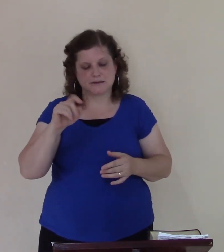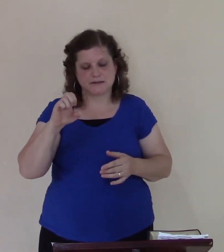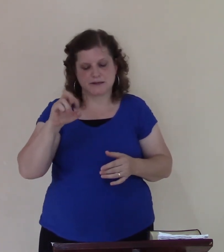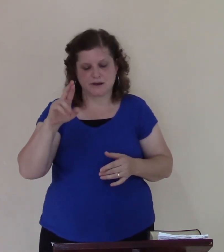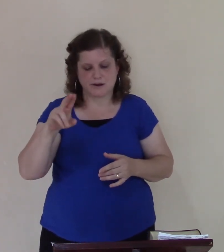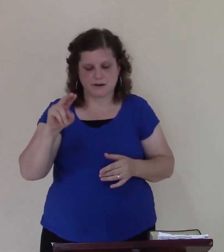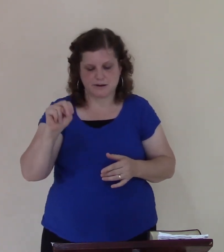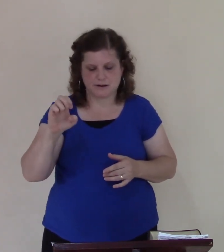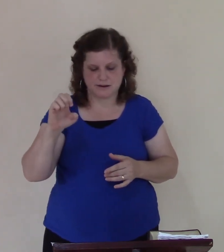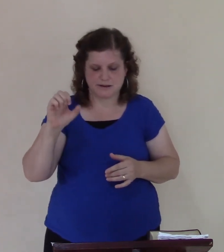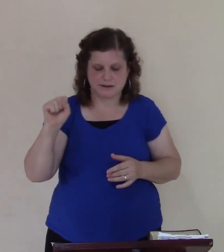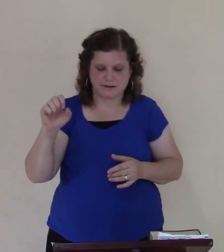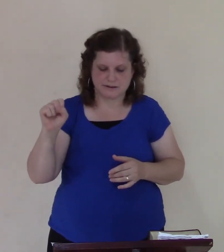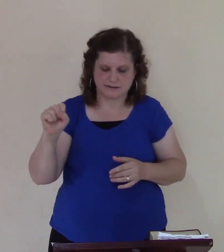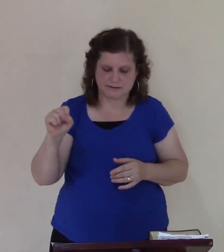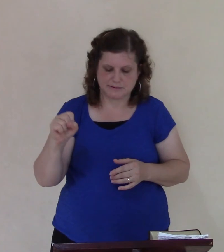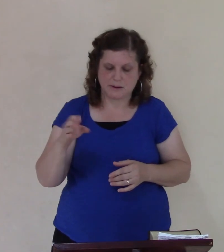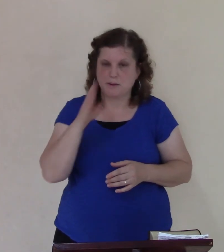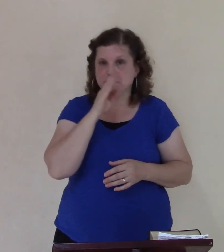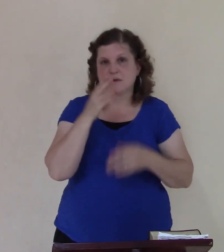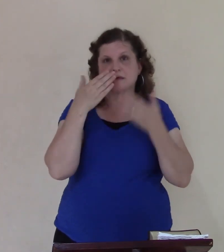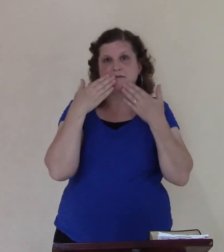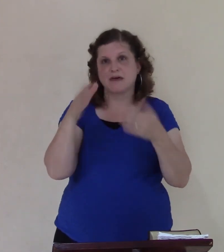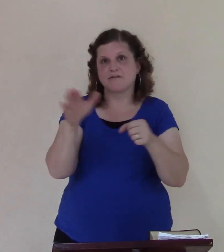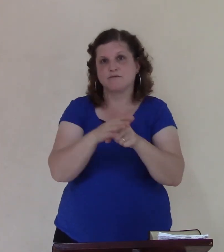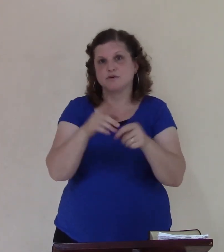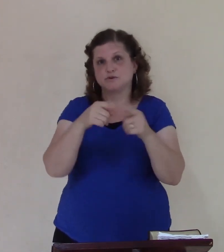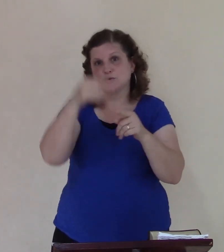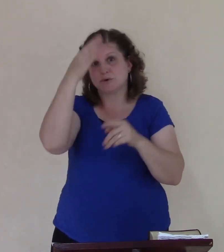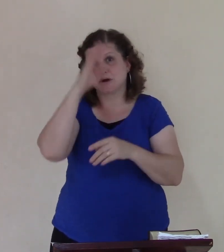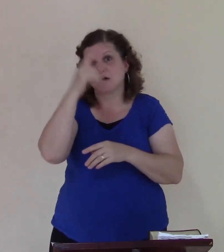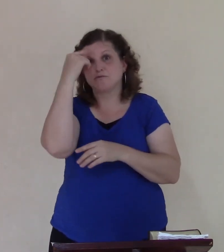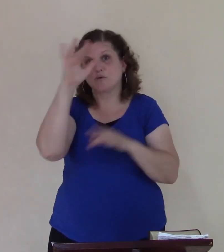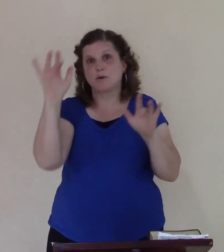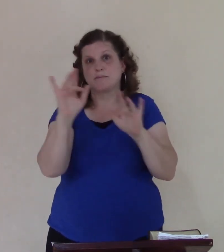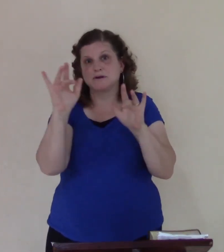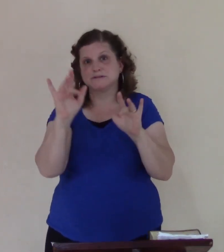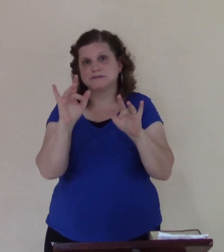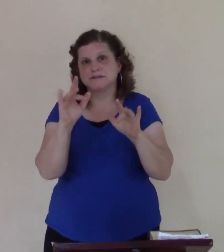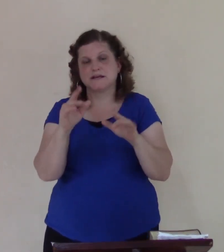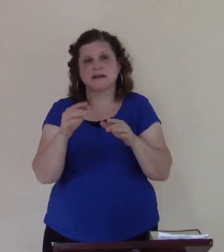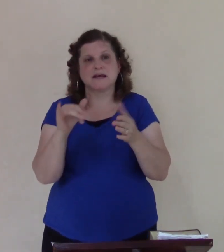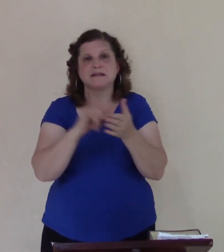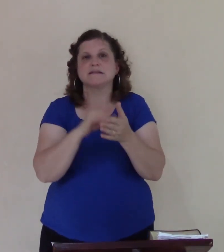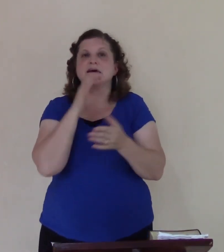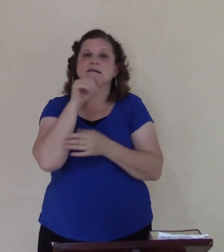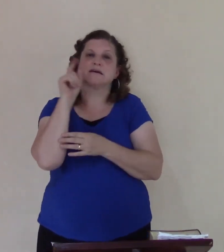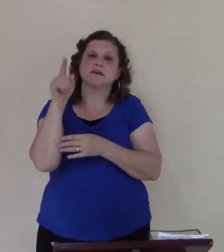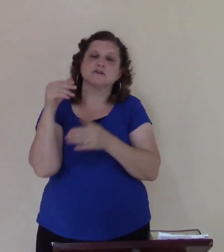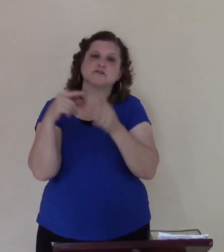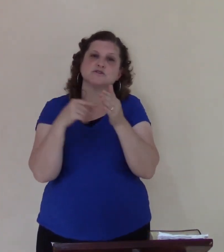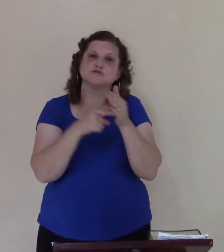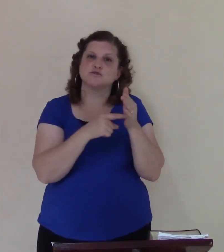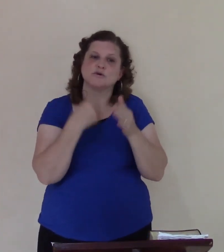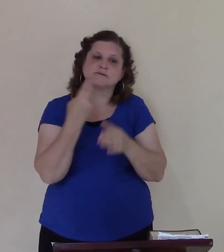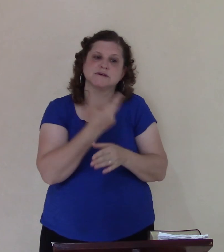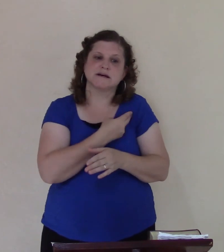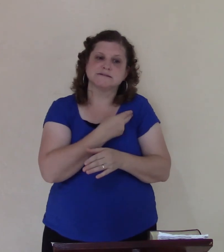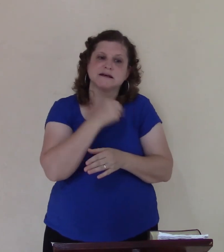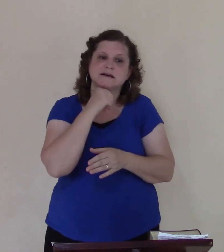let's be thankful to God for His mercy that He has shown us as well as mercy shows others don't be resentful when God